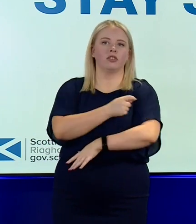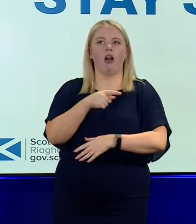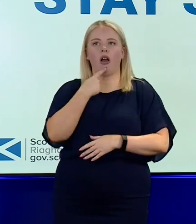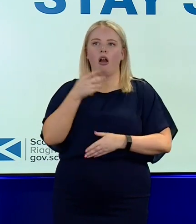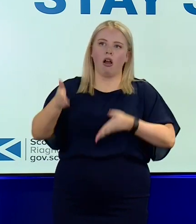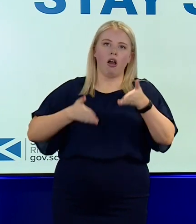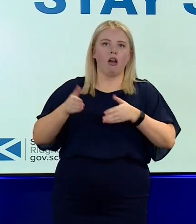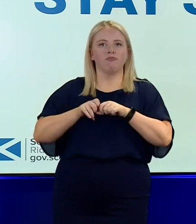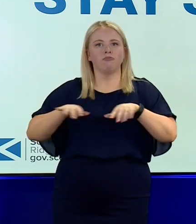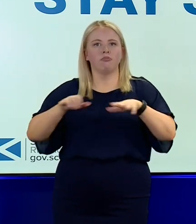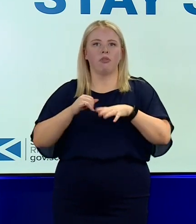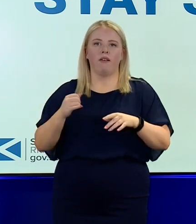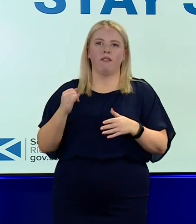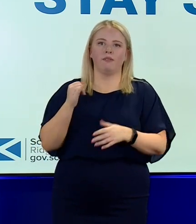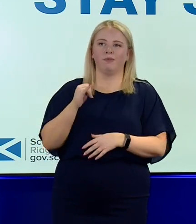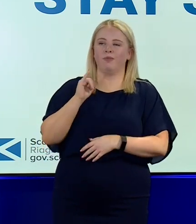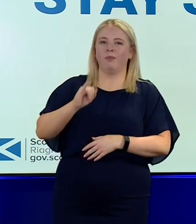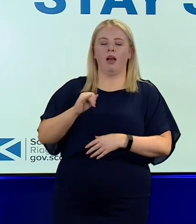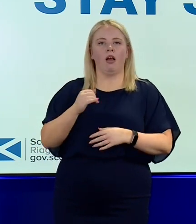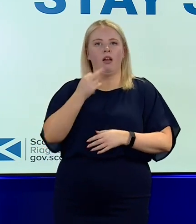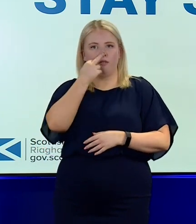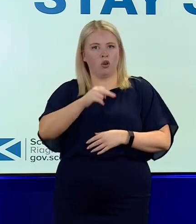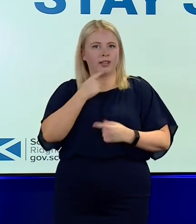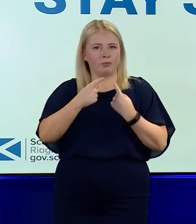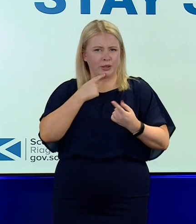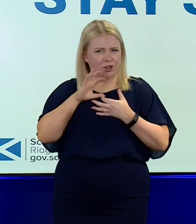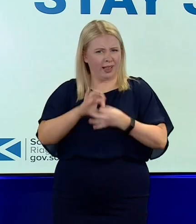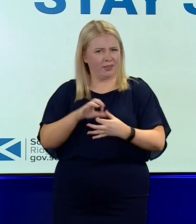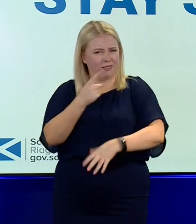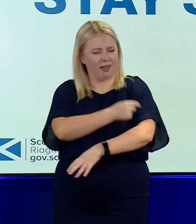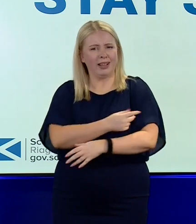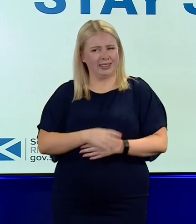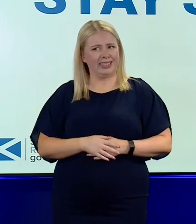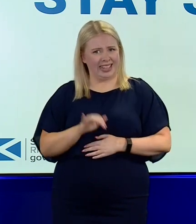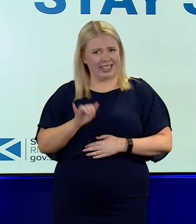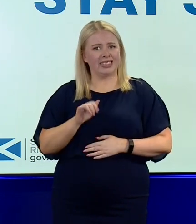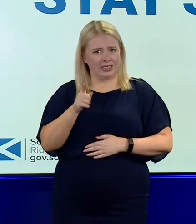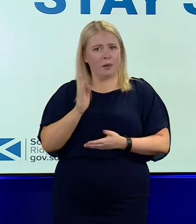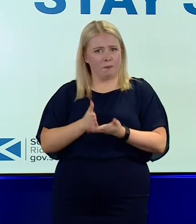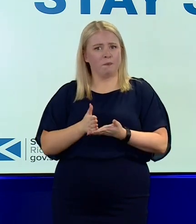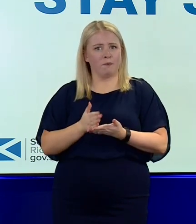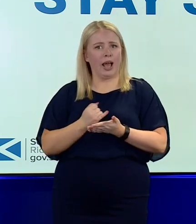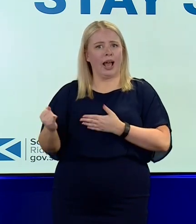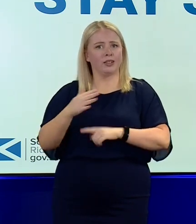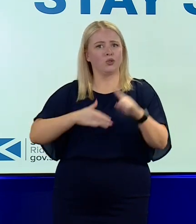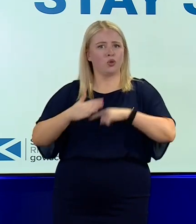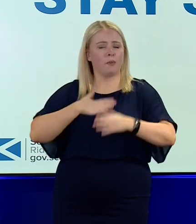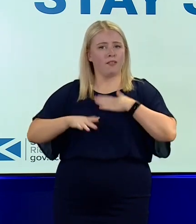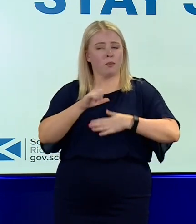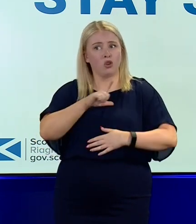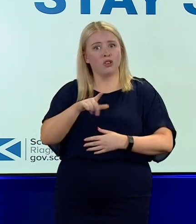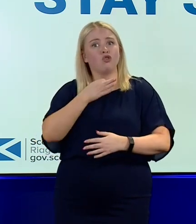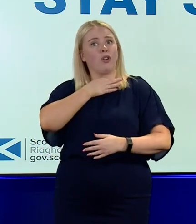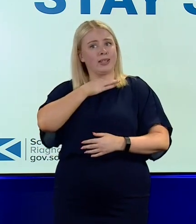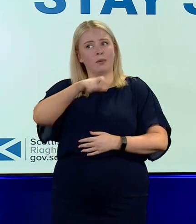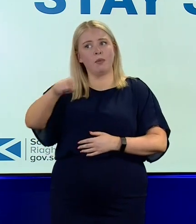spreading misinformation about this vaccine, then yes, I would accuse you of antisocial behaviour because you're putting people at risk by doing that.